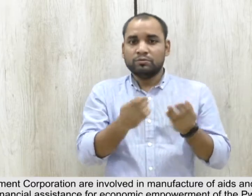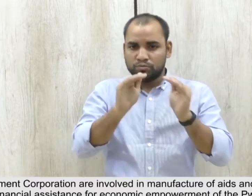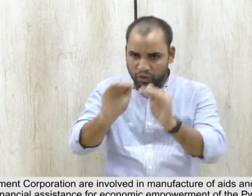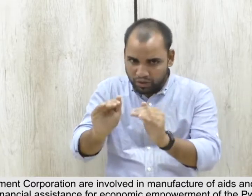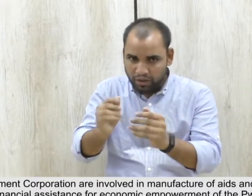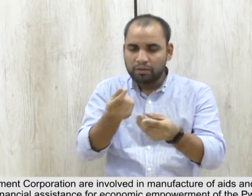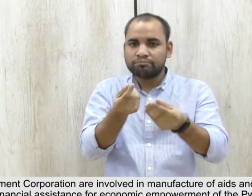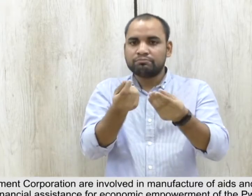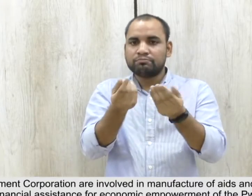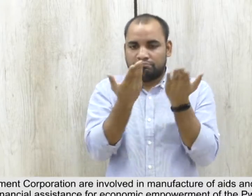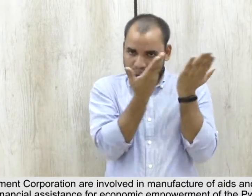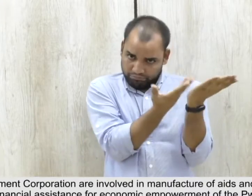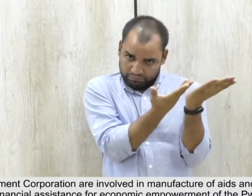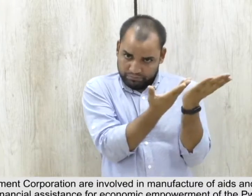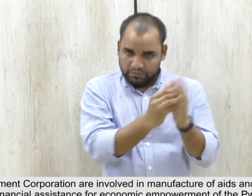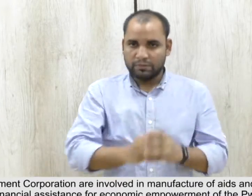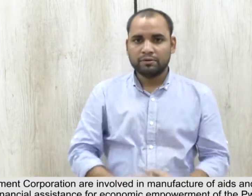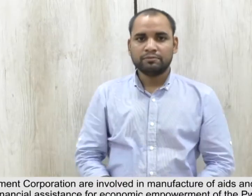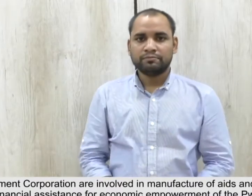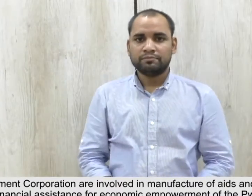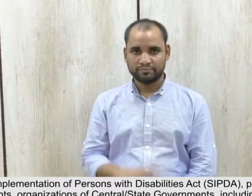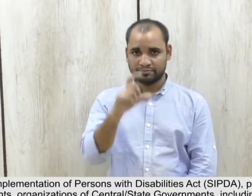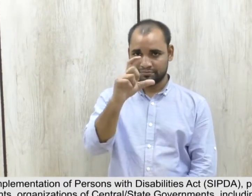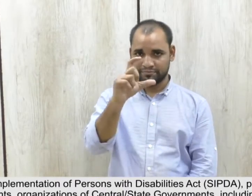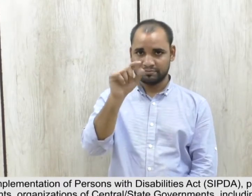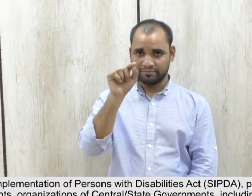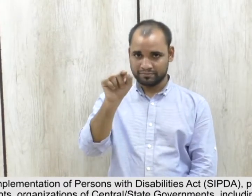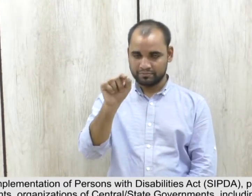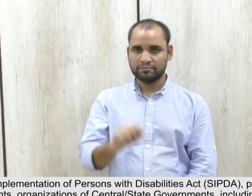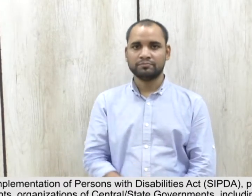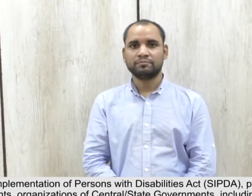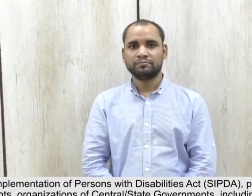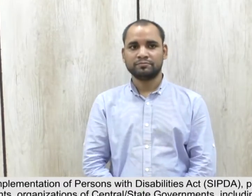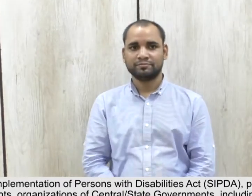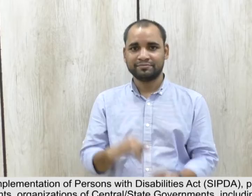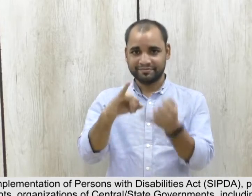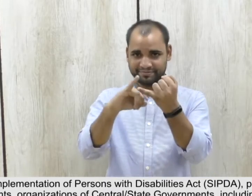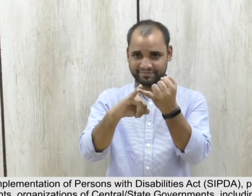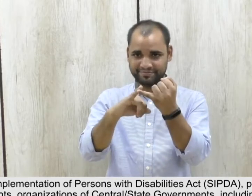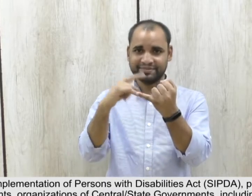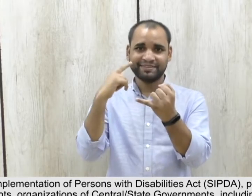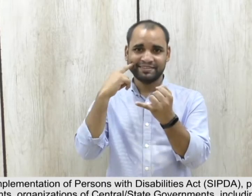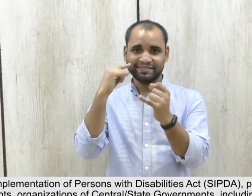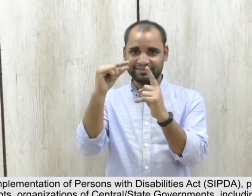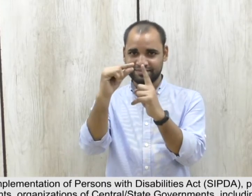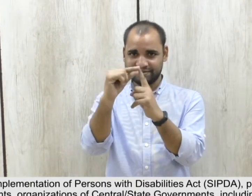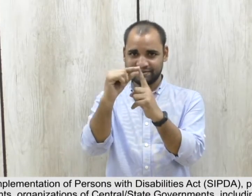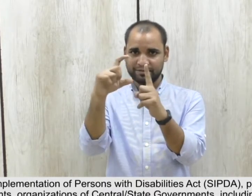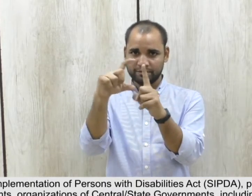PWDs, respectively. C. Scheme for Implementation of Persons